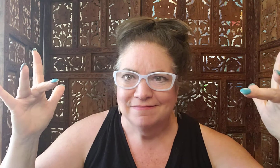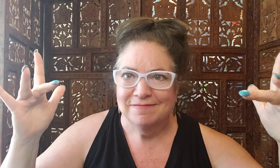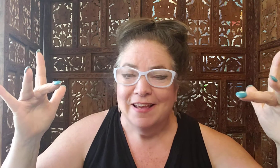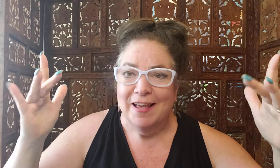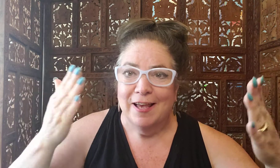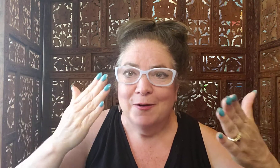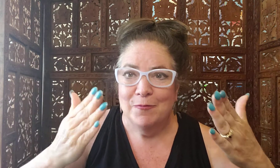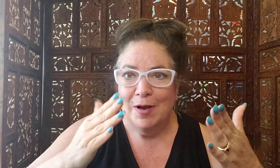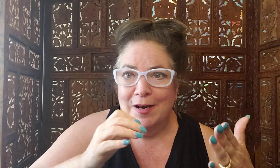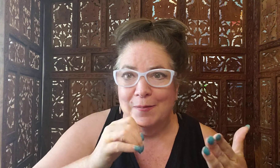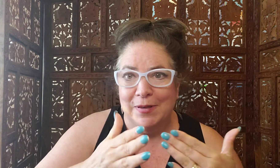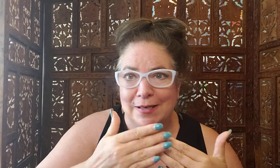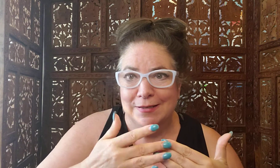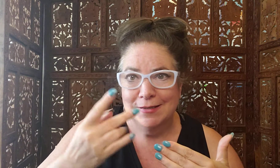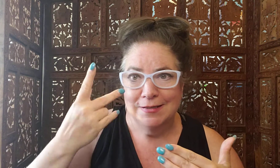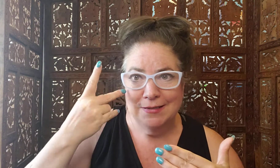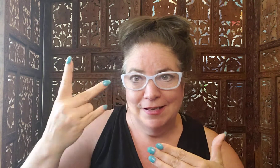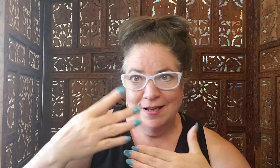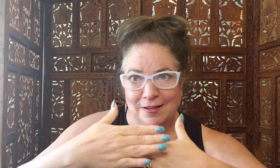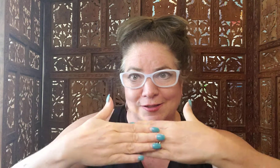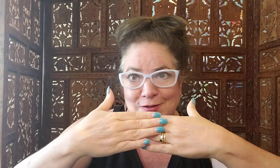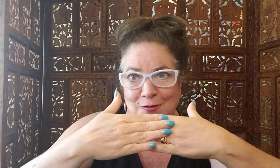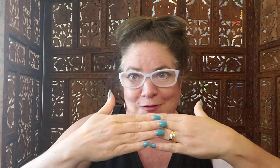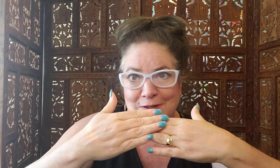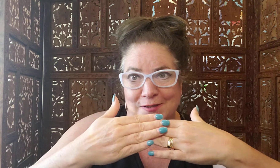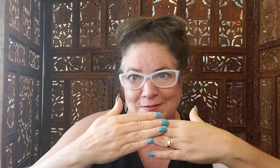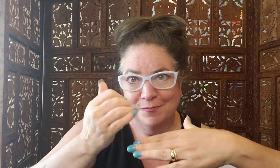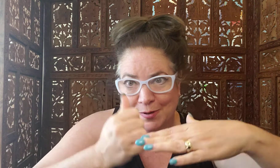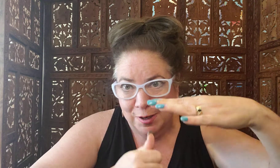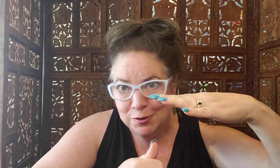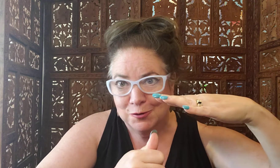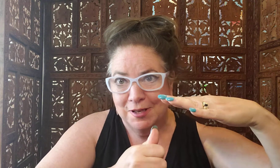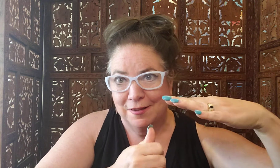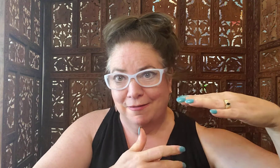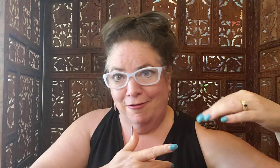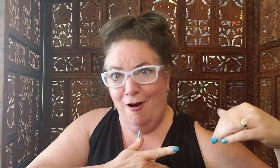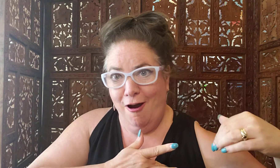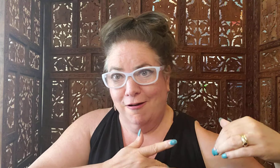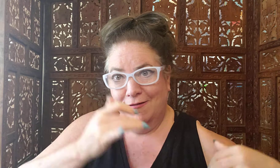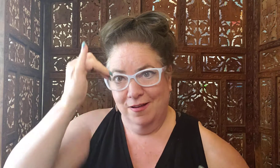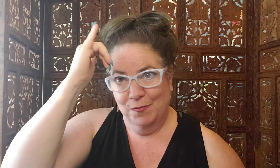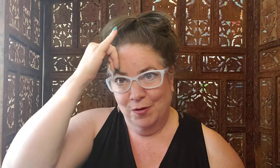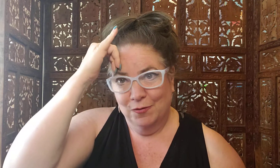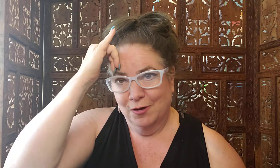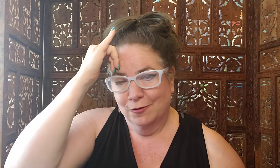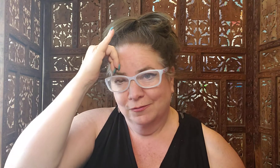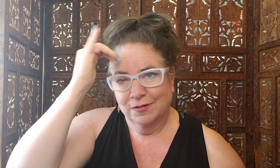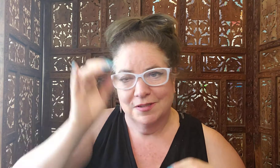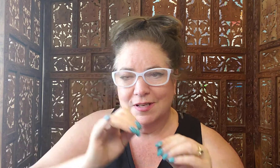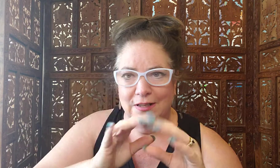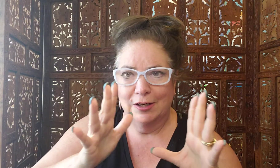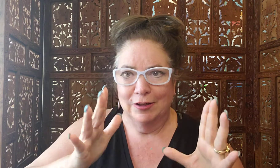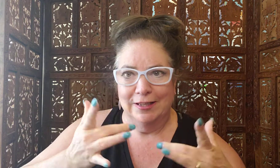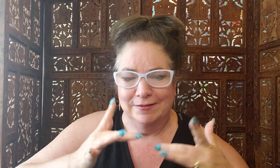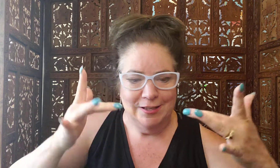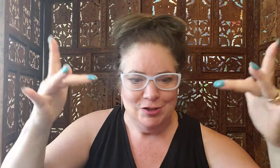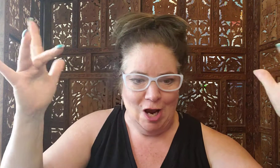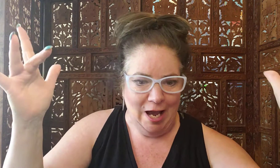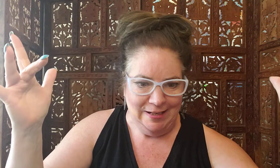It might not be easy to see on the surface, but underneath the heart of Buffalo is clearly, it shines.